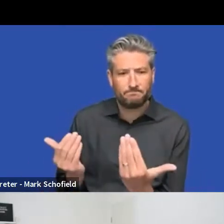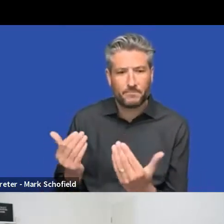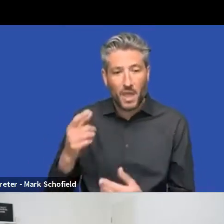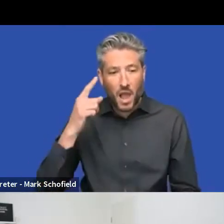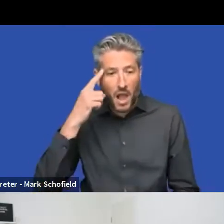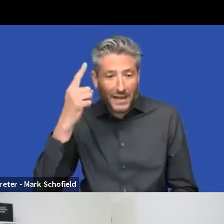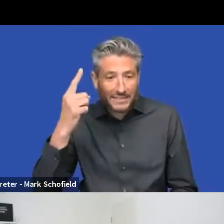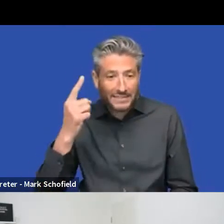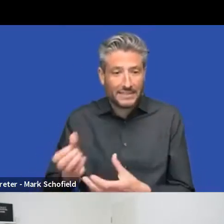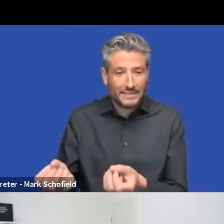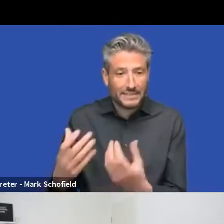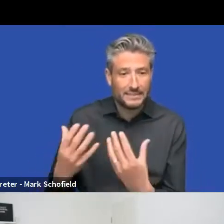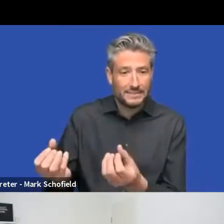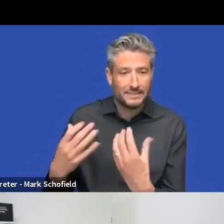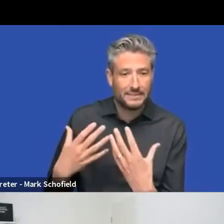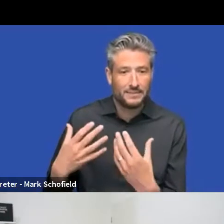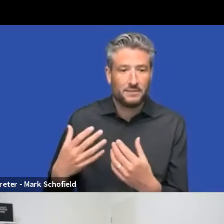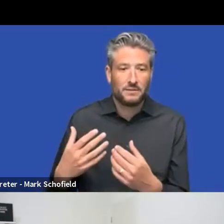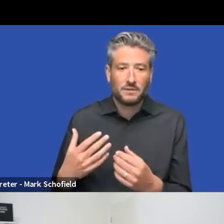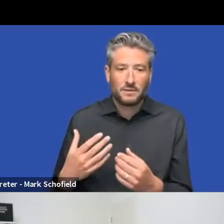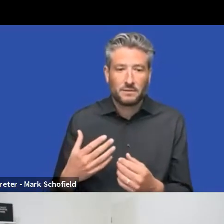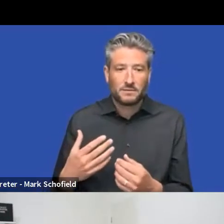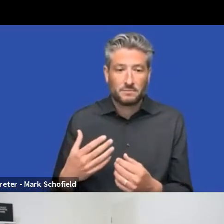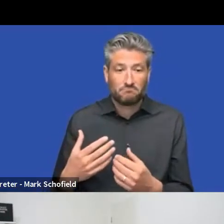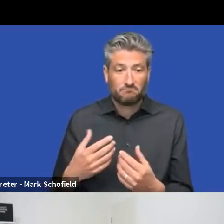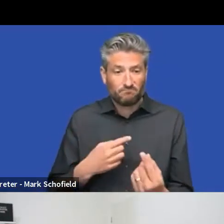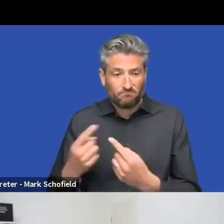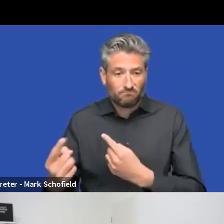back office. Uh, and I'm really looking forward to, to be able to do that.